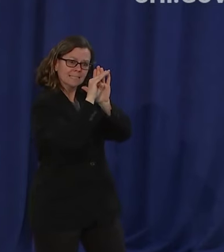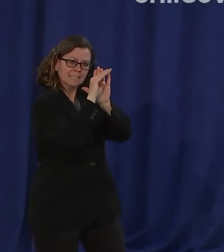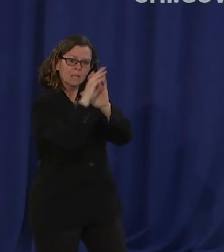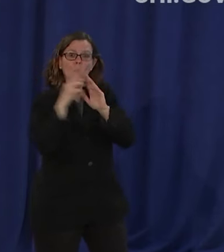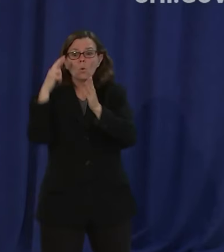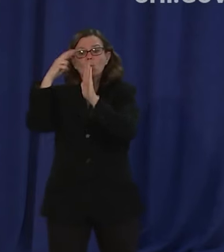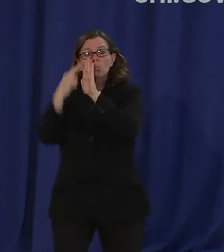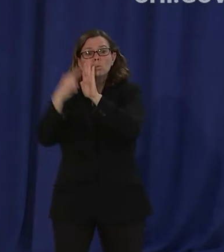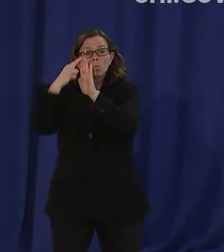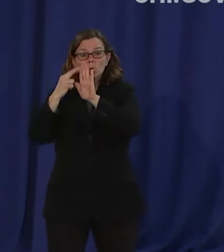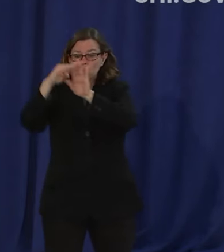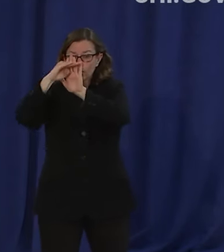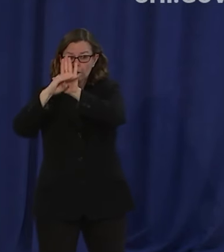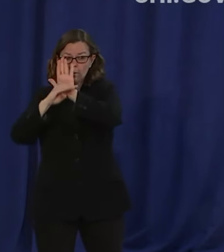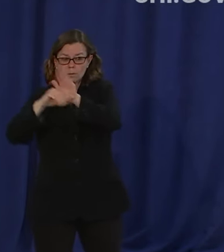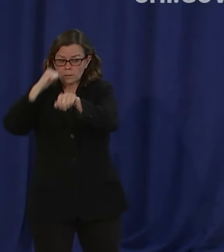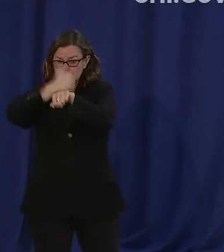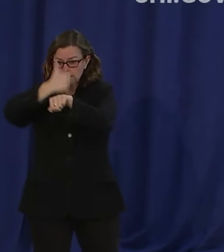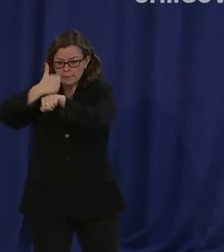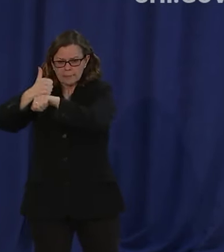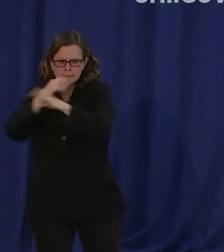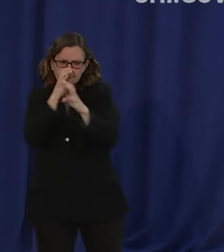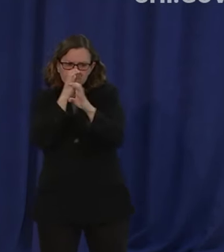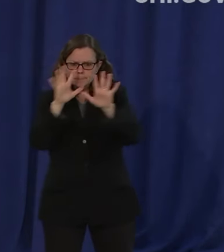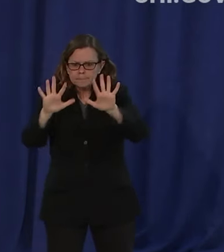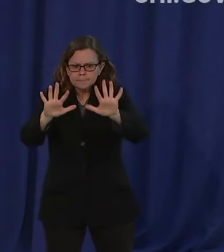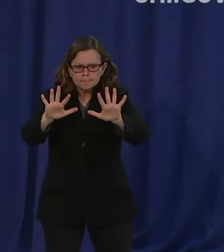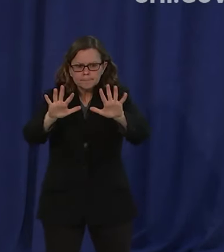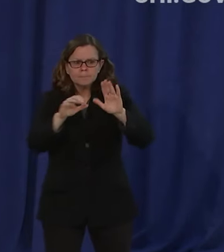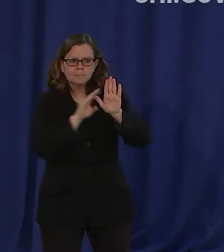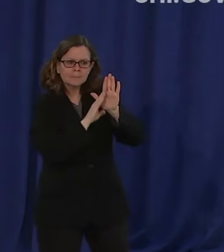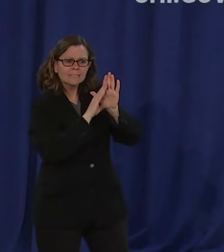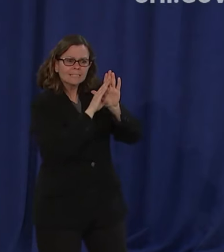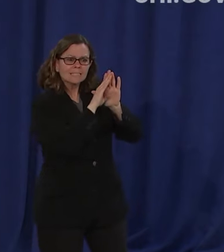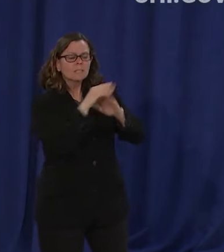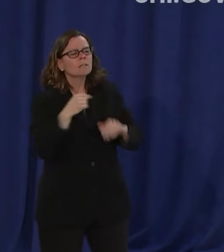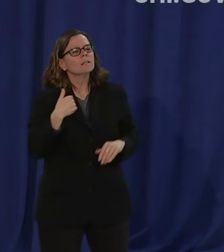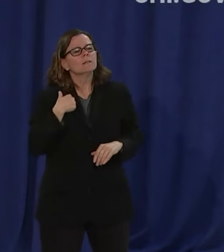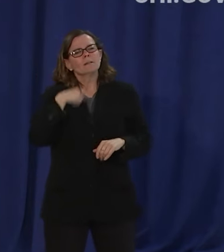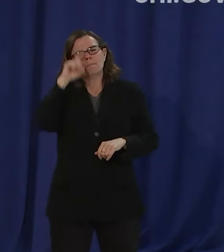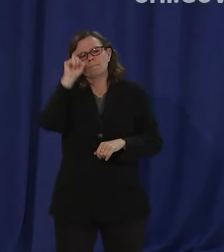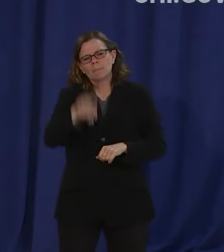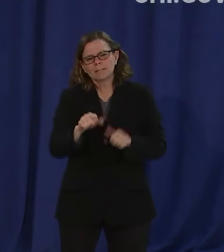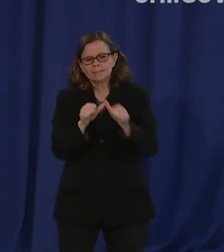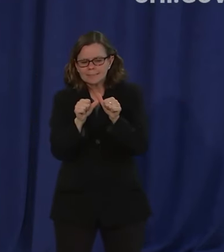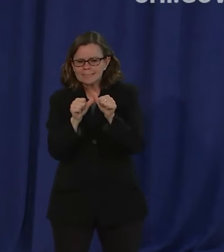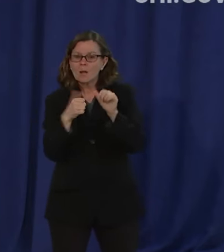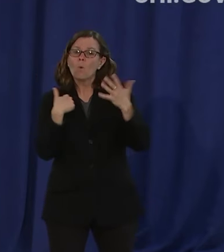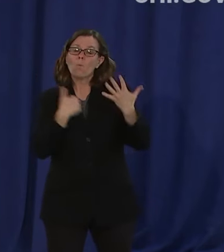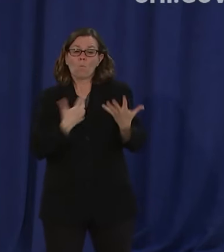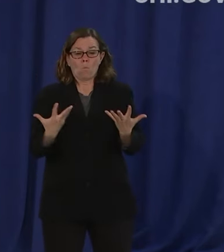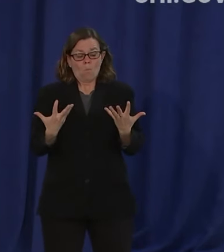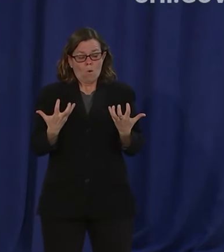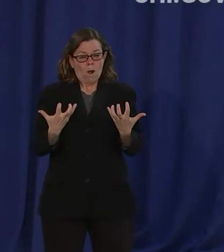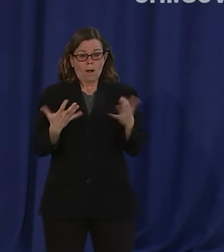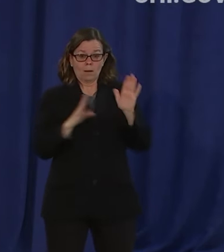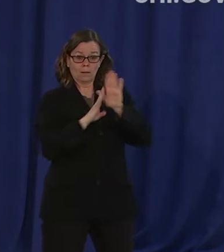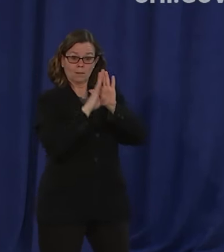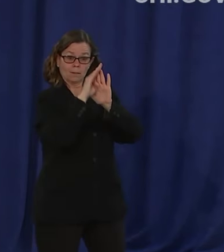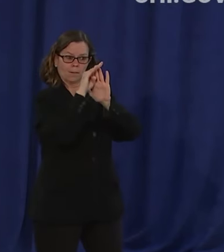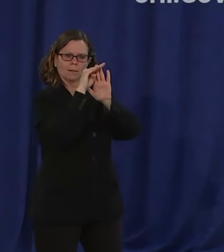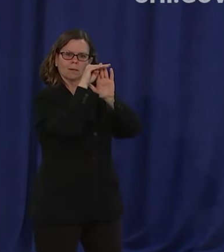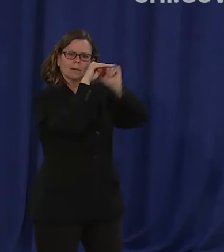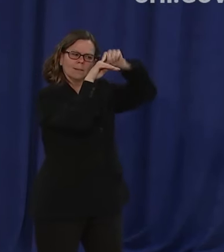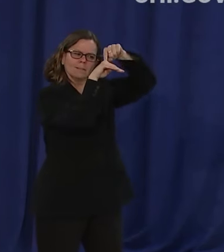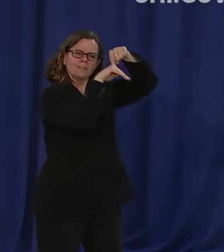do what is necessary to bend the curve which we are doing but get to a place where we see the number of daily cases